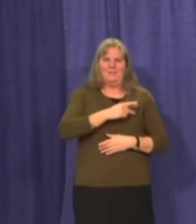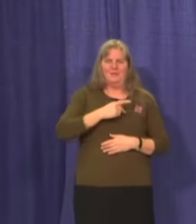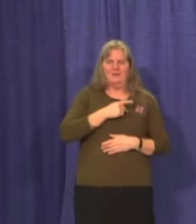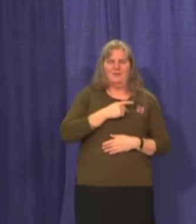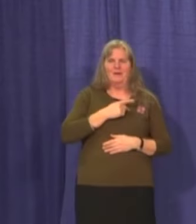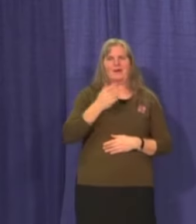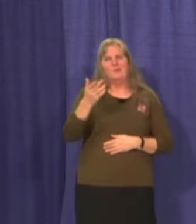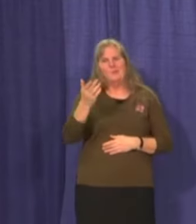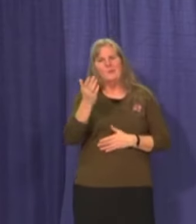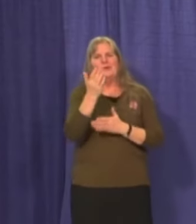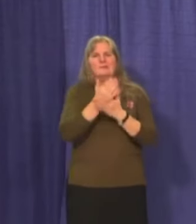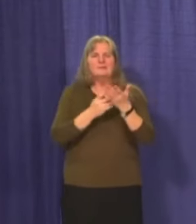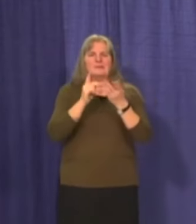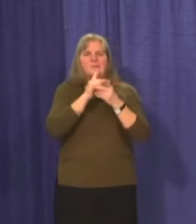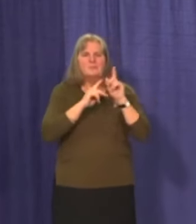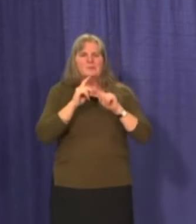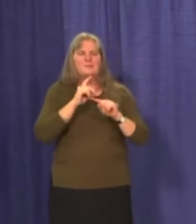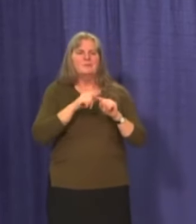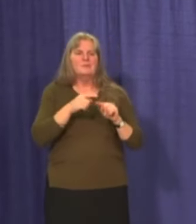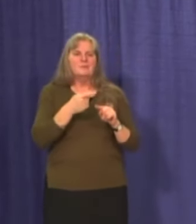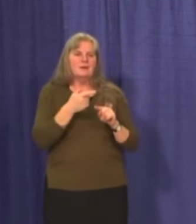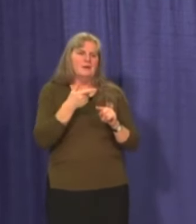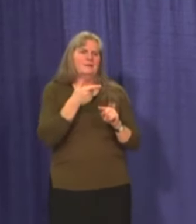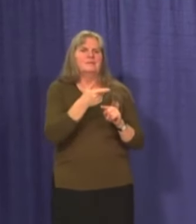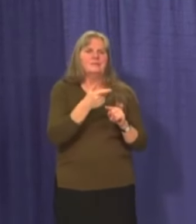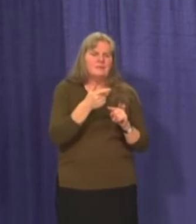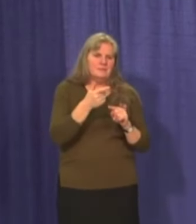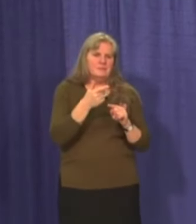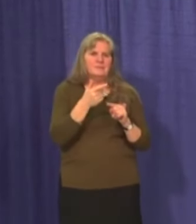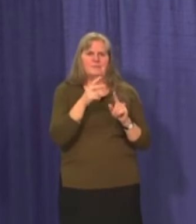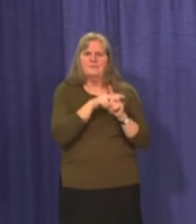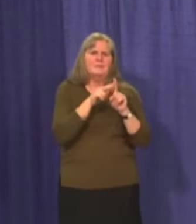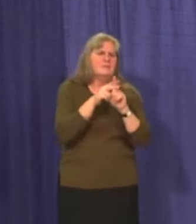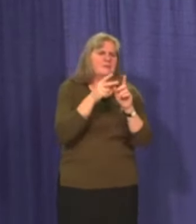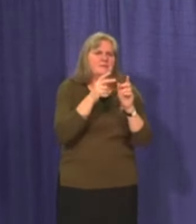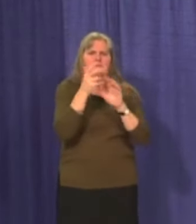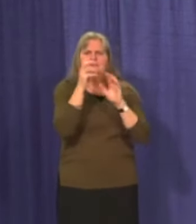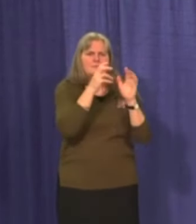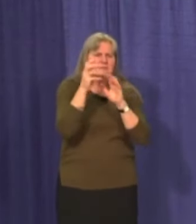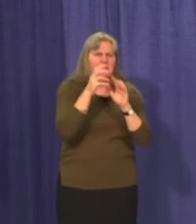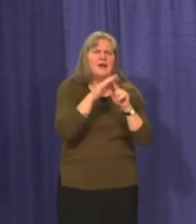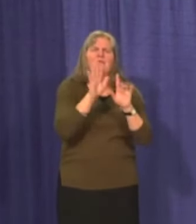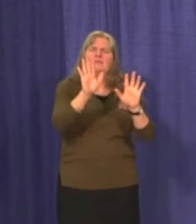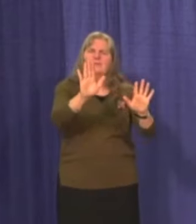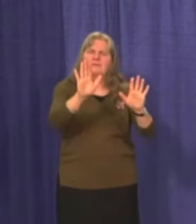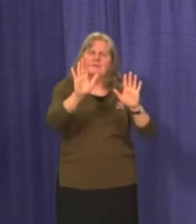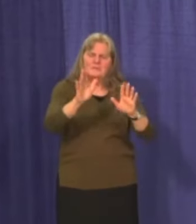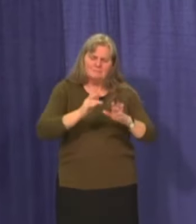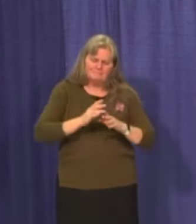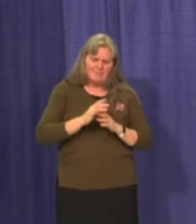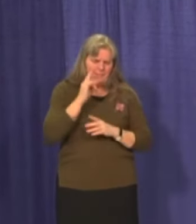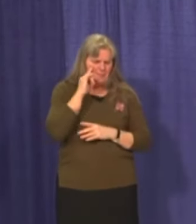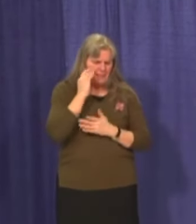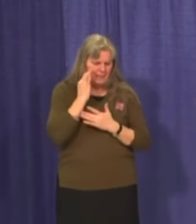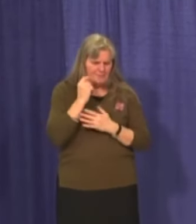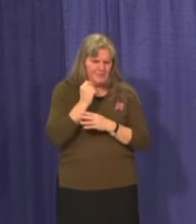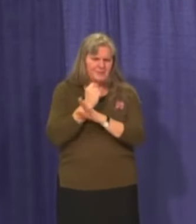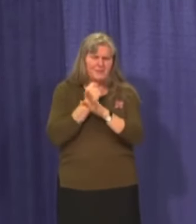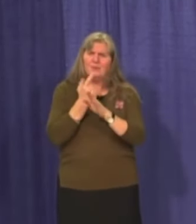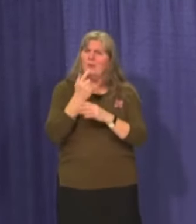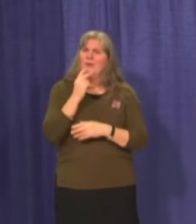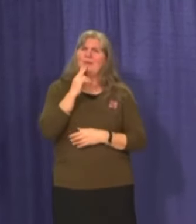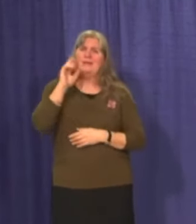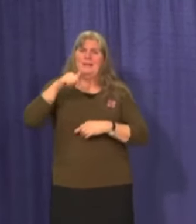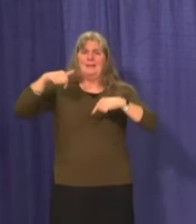glitches or screenshots of a multiplicity of appointments, we need to slow down a bit and reflect on how privileged